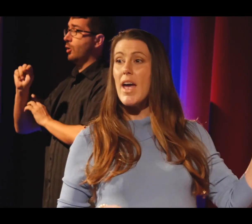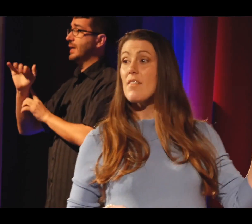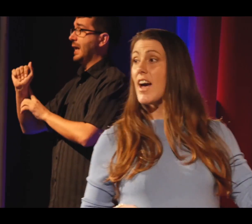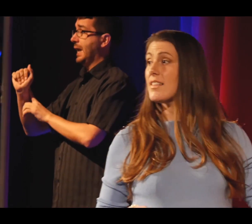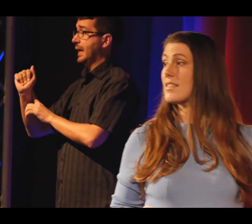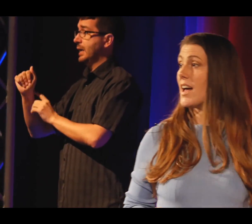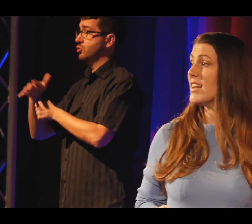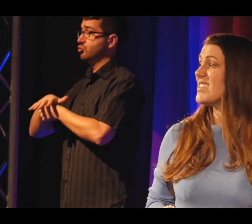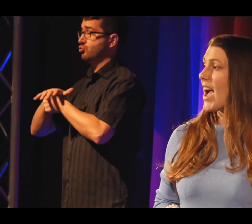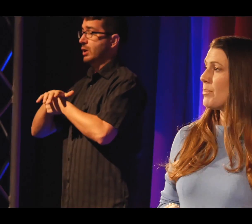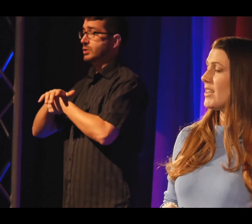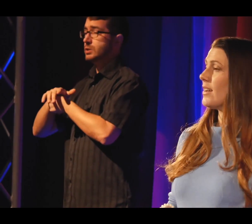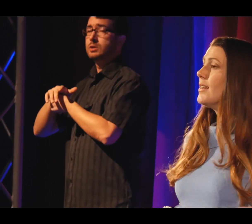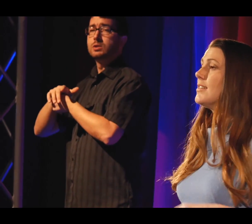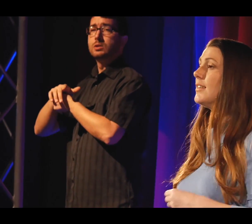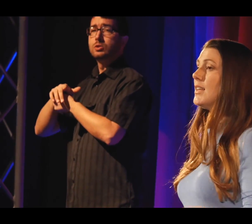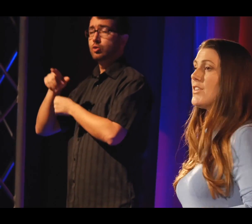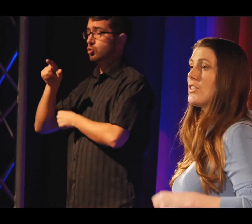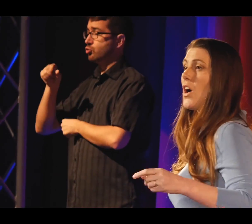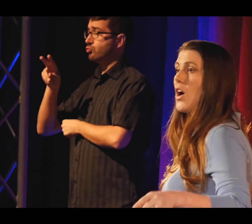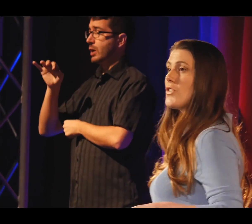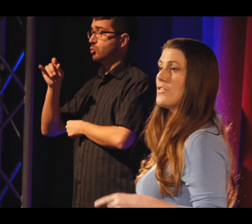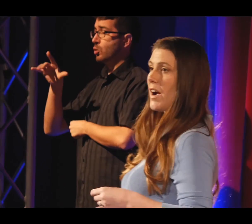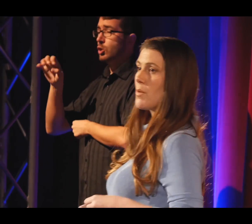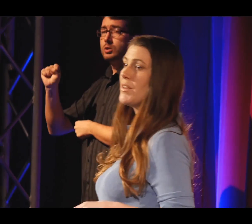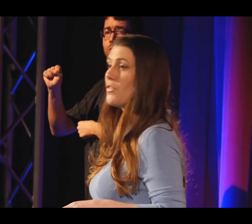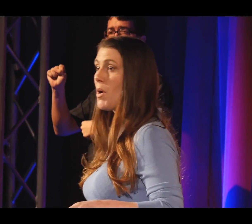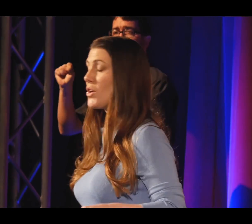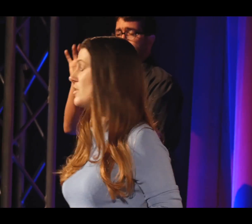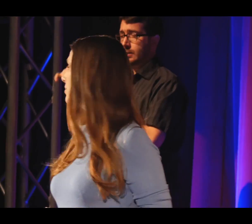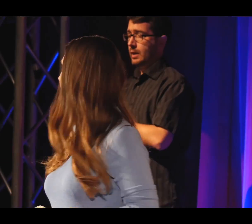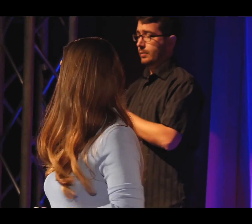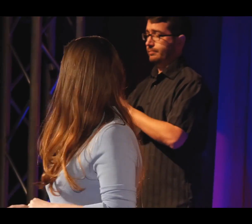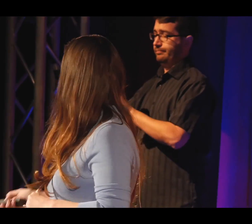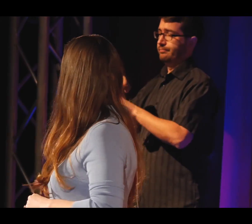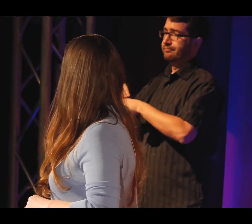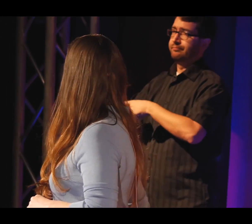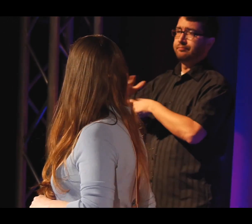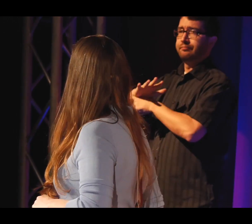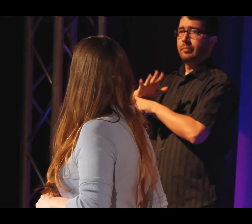are a way of that cell adapting to living to the harsh environment of Mars.